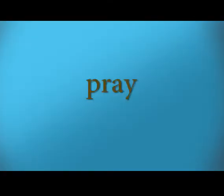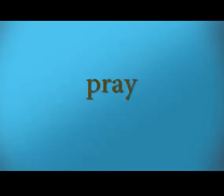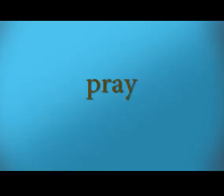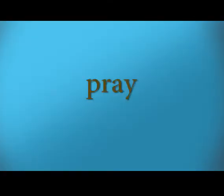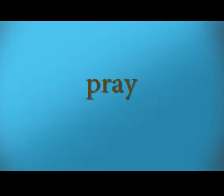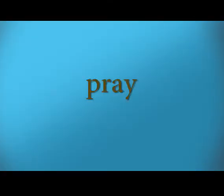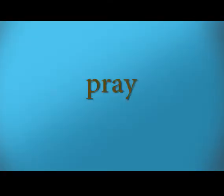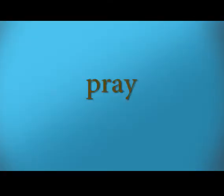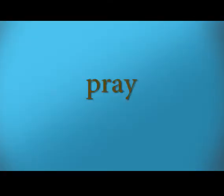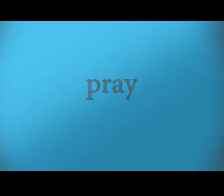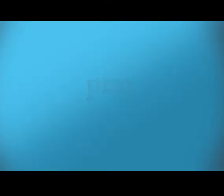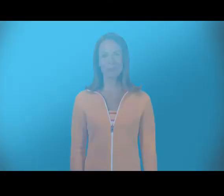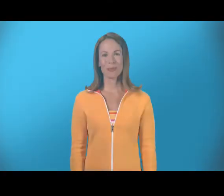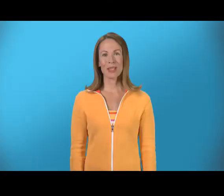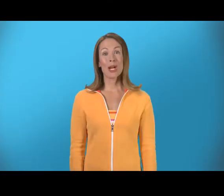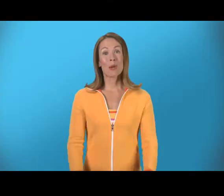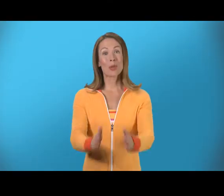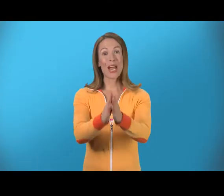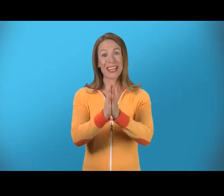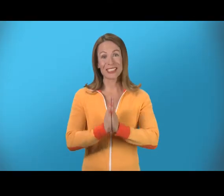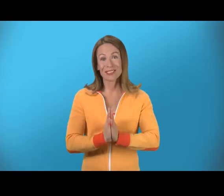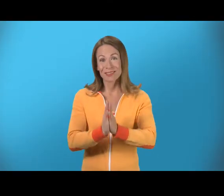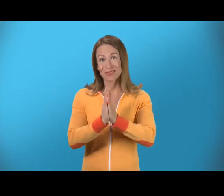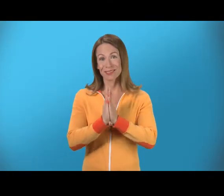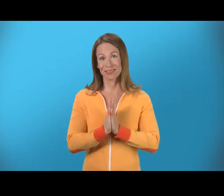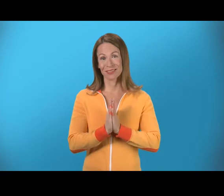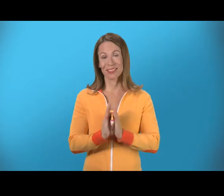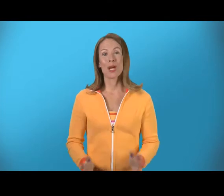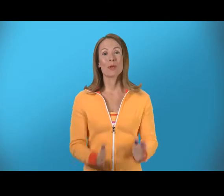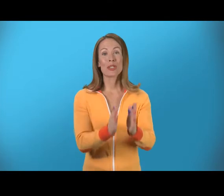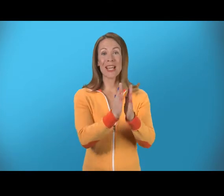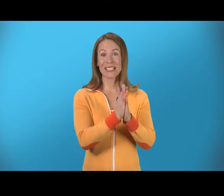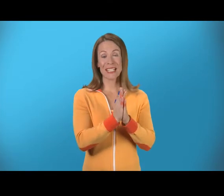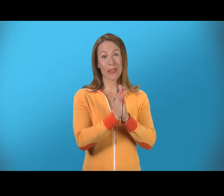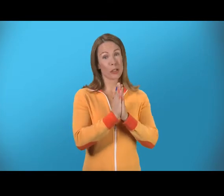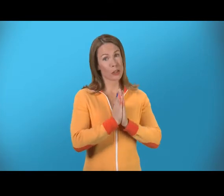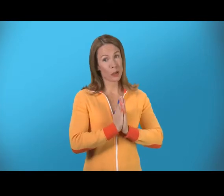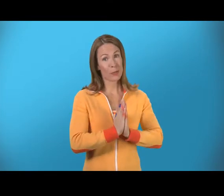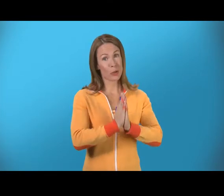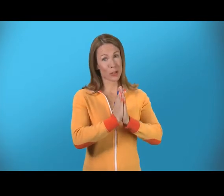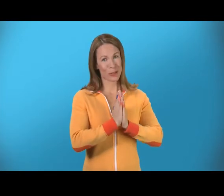Pray. Pray. Put your hands together and circle them toward you.